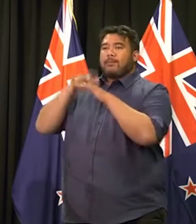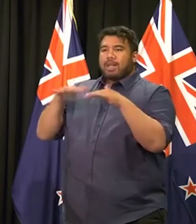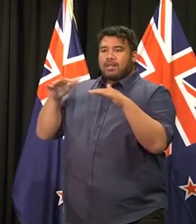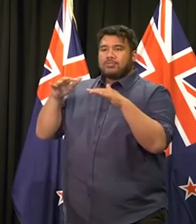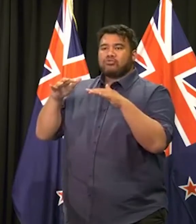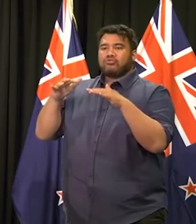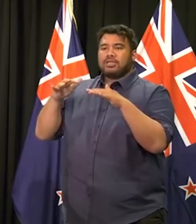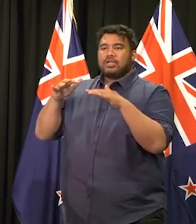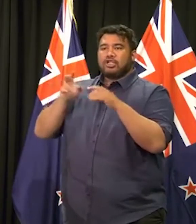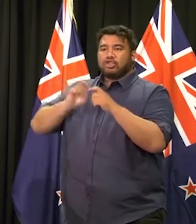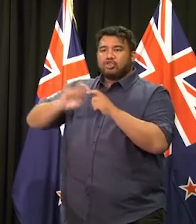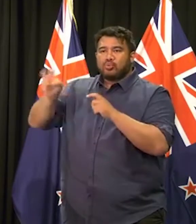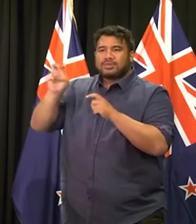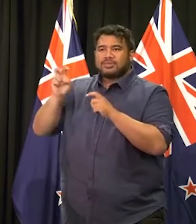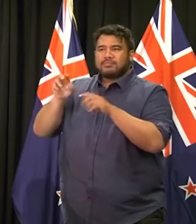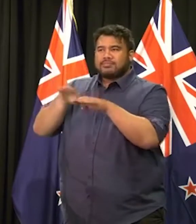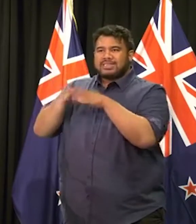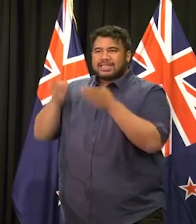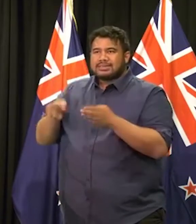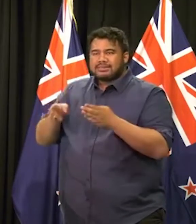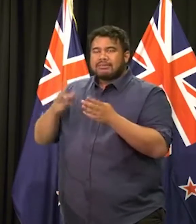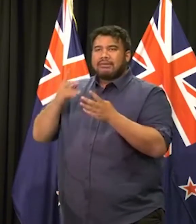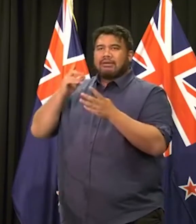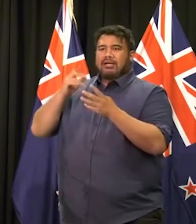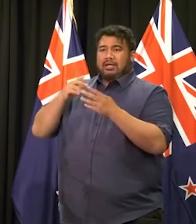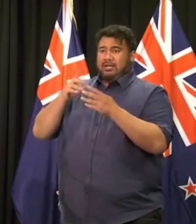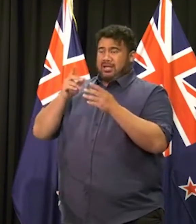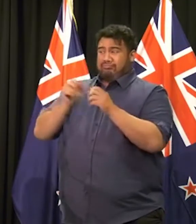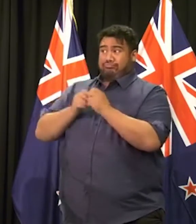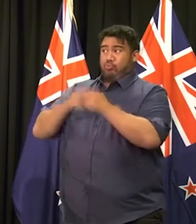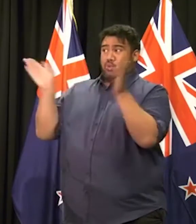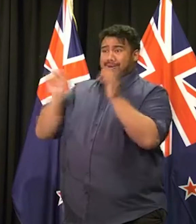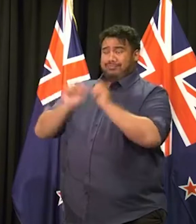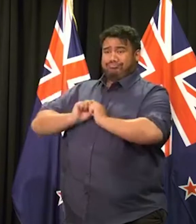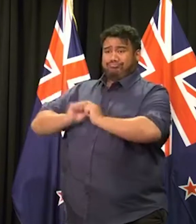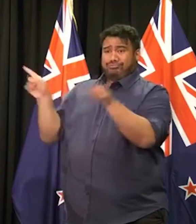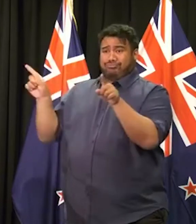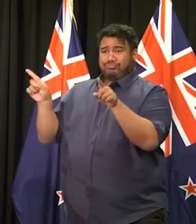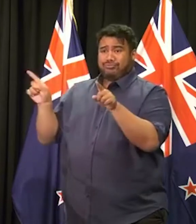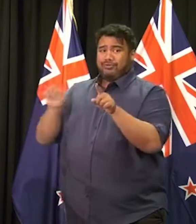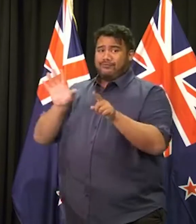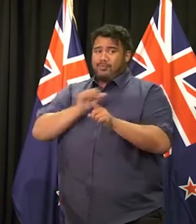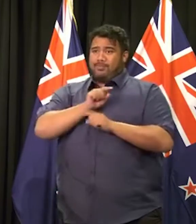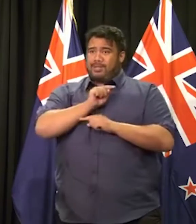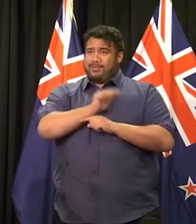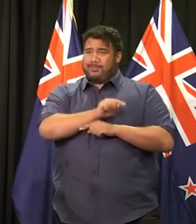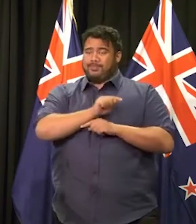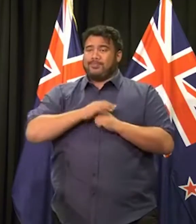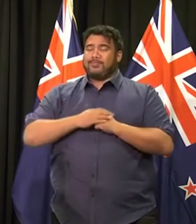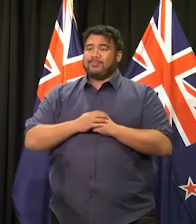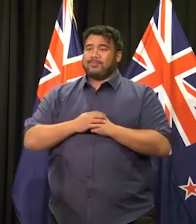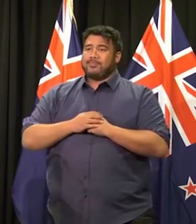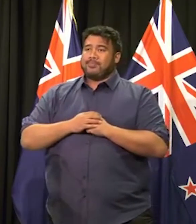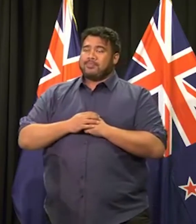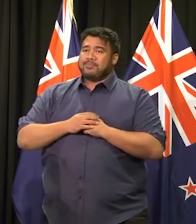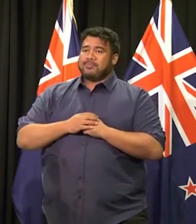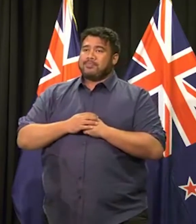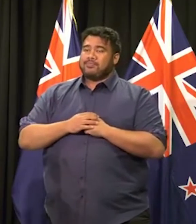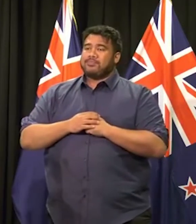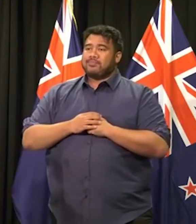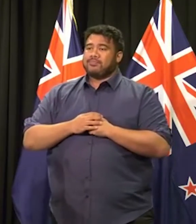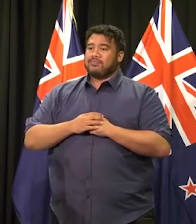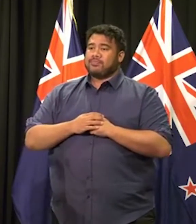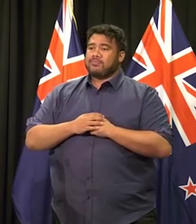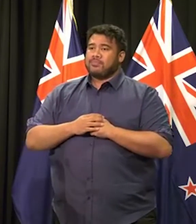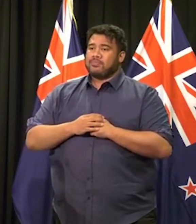tourism desk. It went quite widely. But again, the fact that there was an